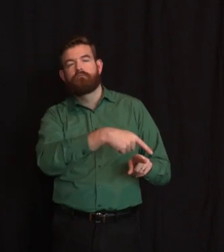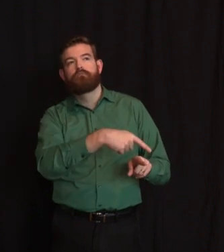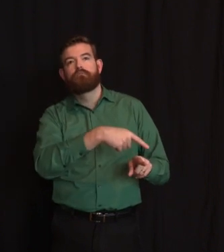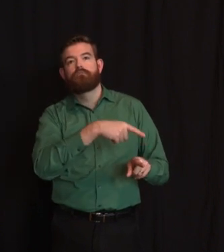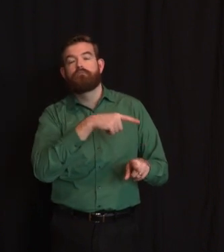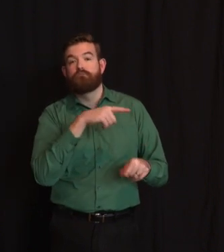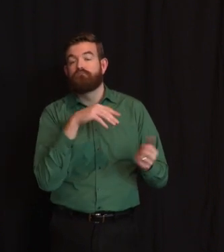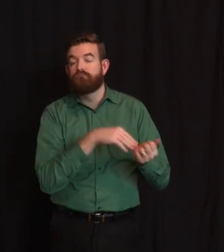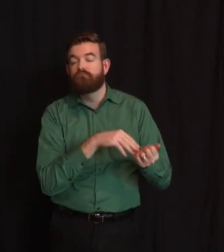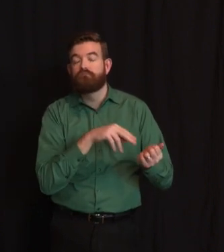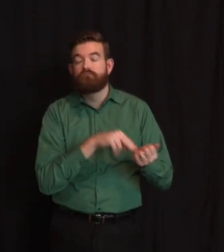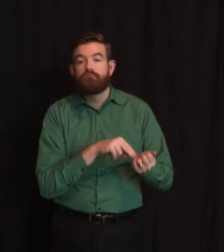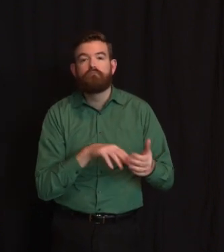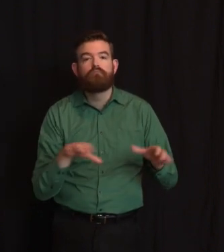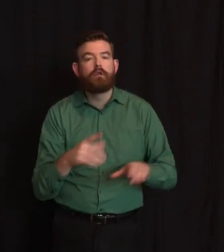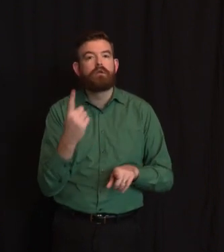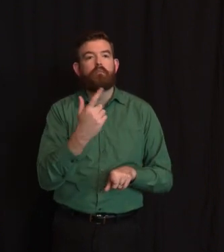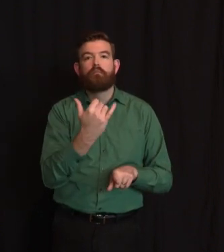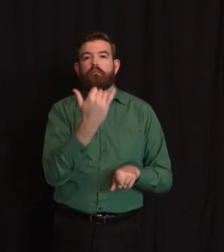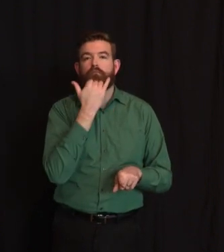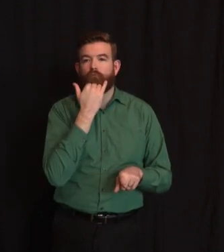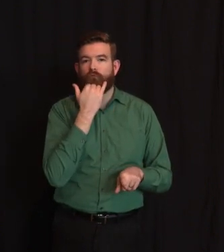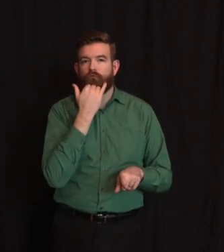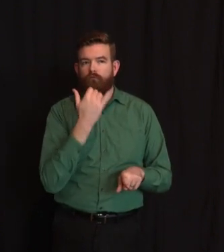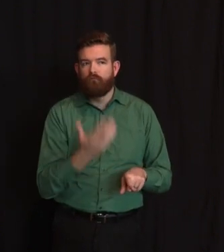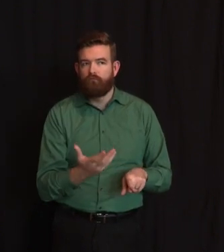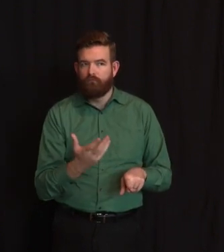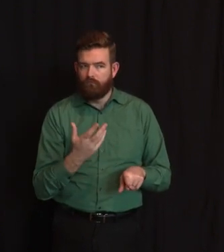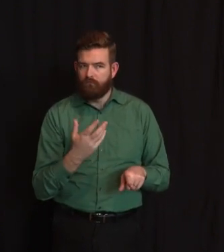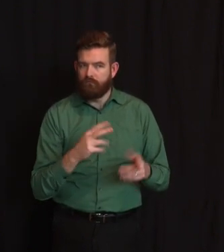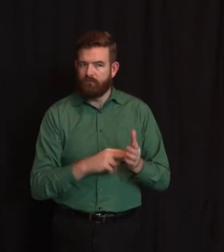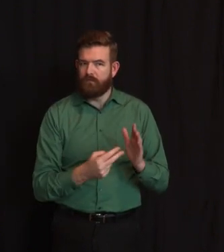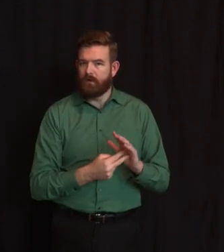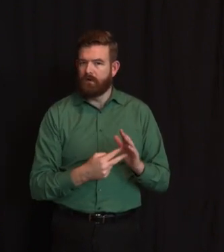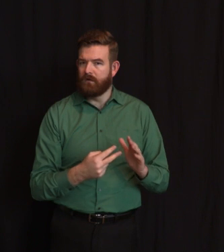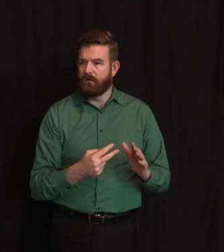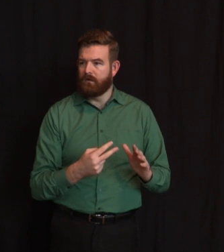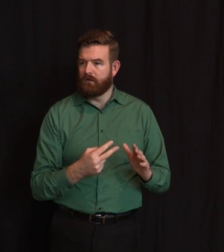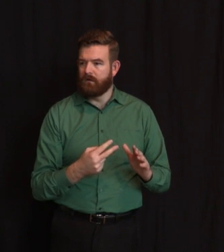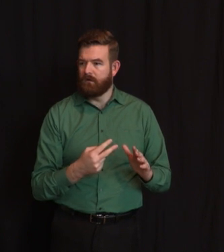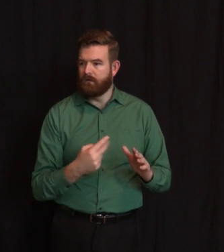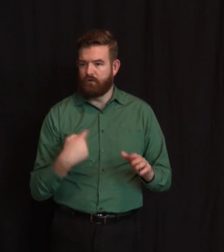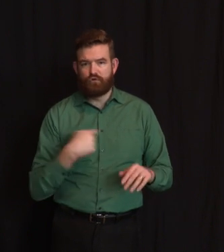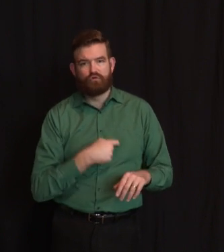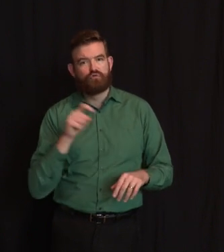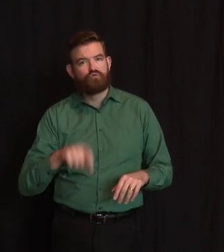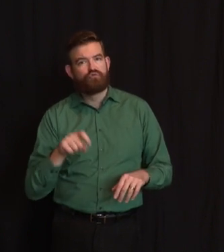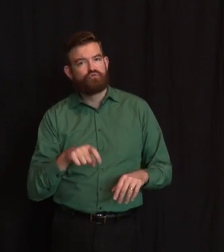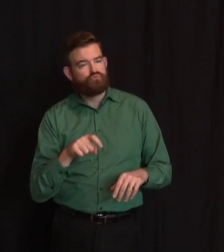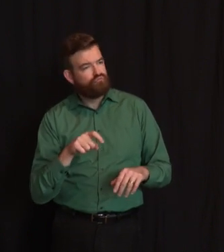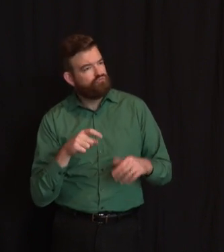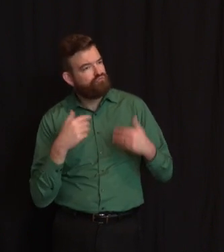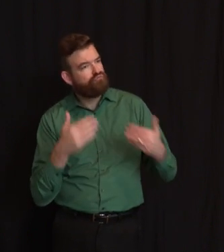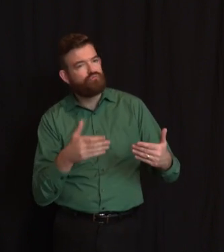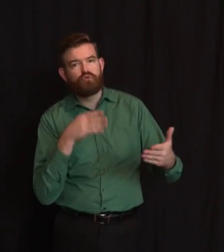criminal court. Okay. Let me begin with the AP